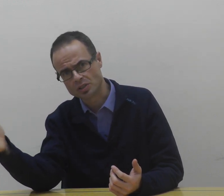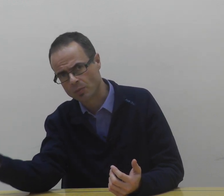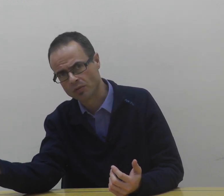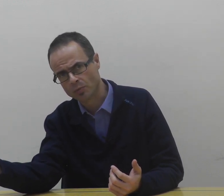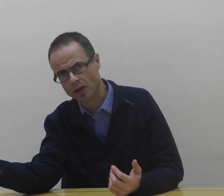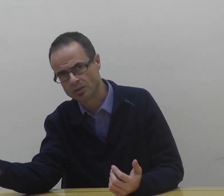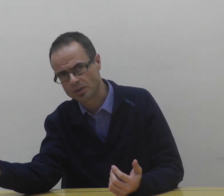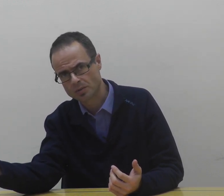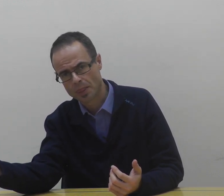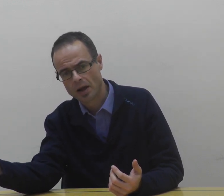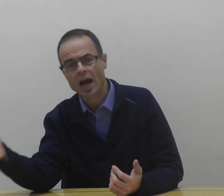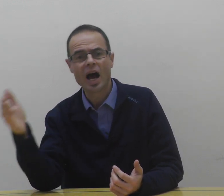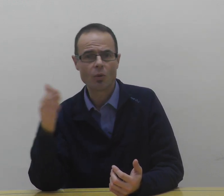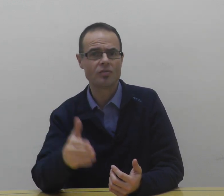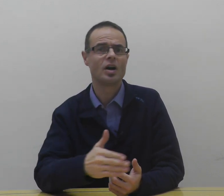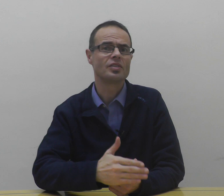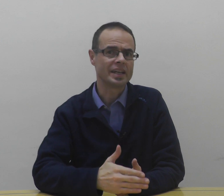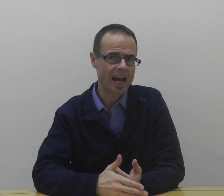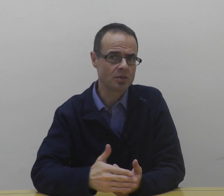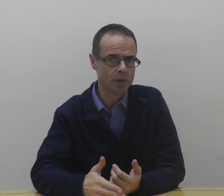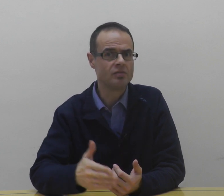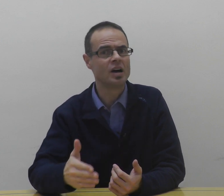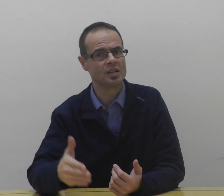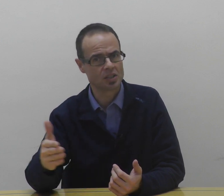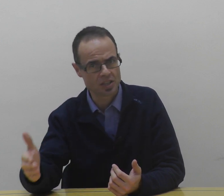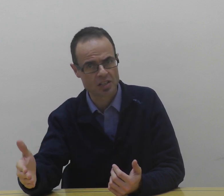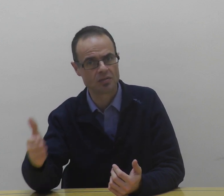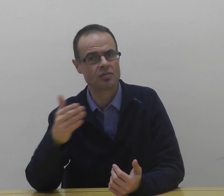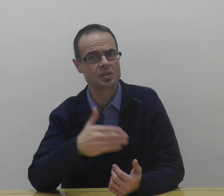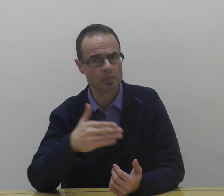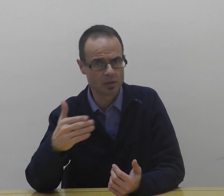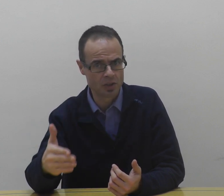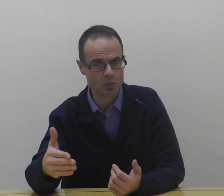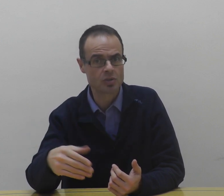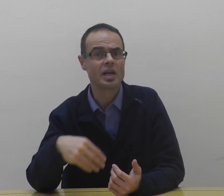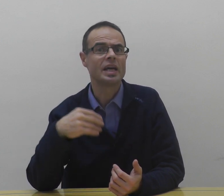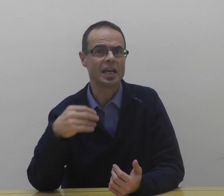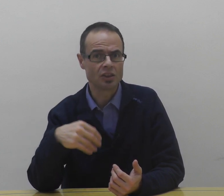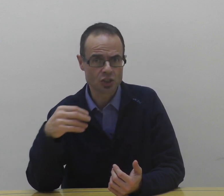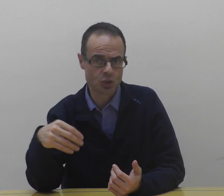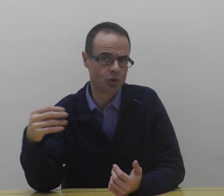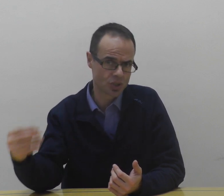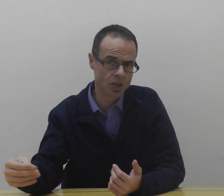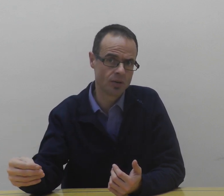types of appliances. However, they can be very successful for some individuals in the short term.